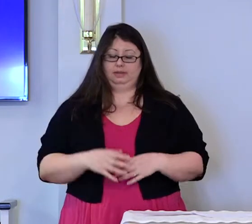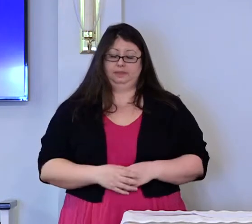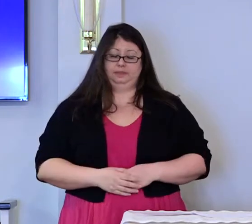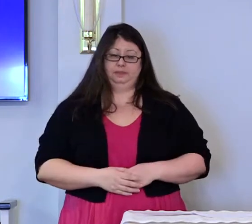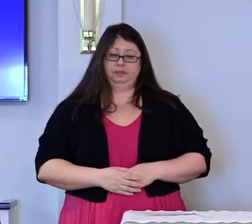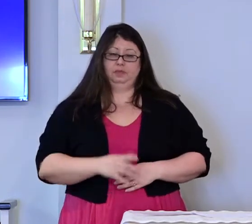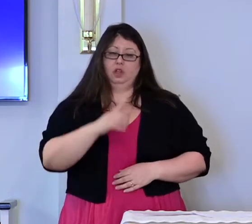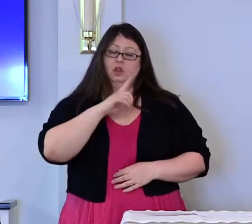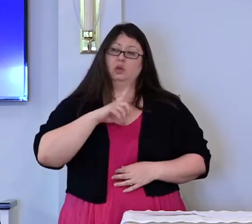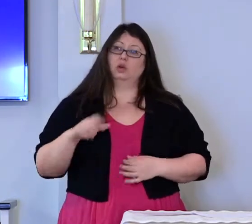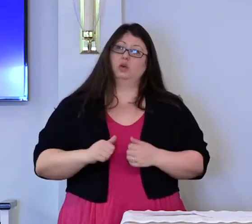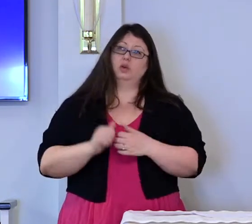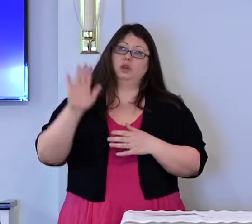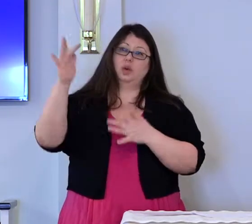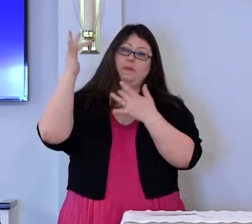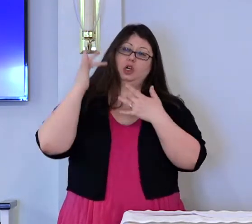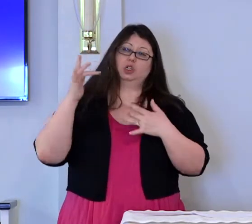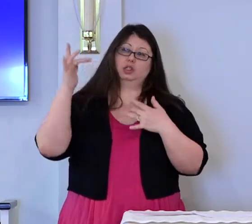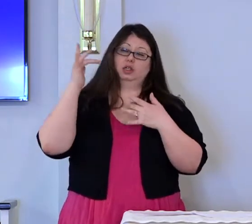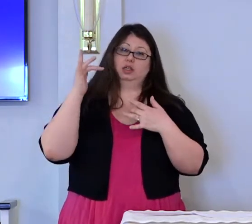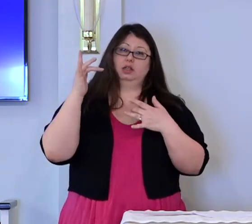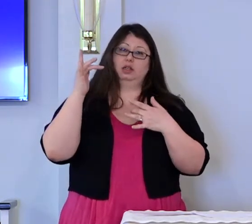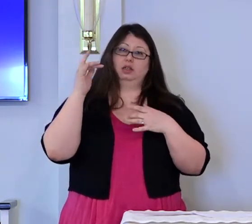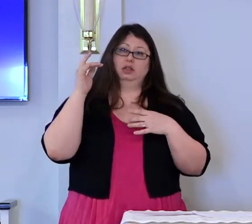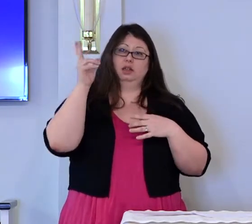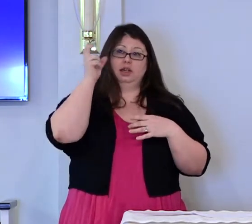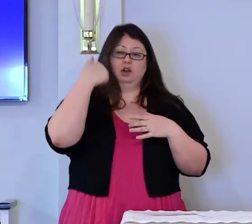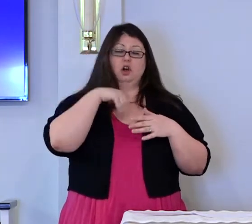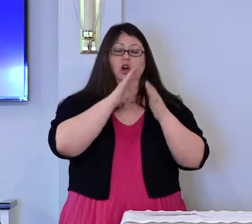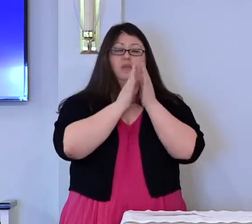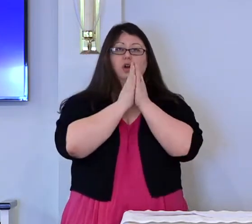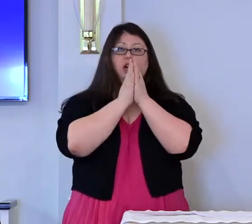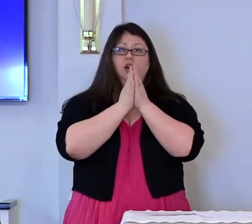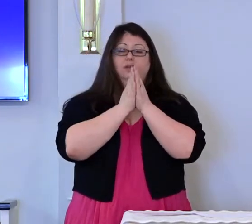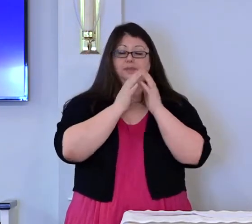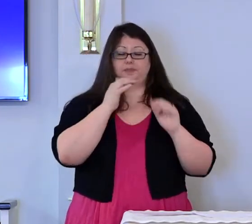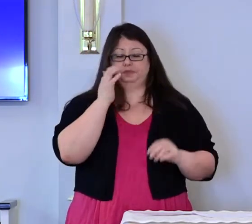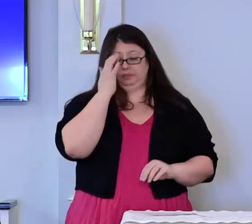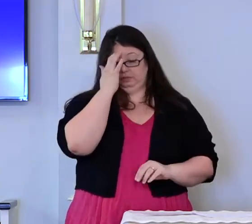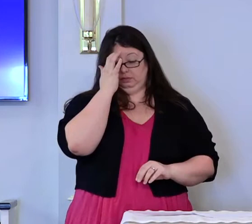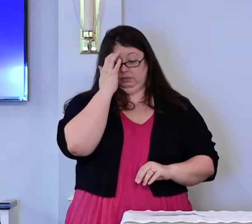Lord, in your mercy, hear our prayer.